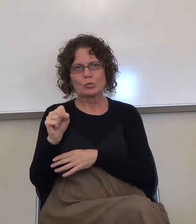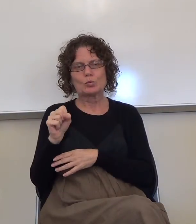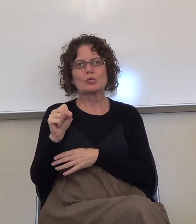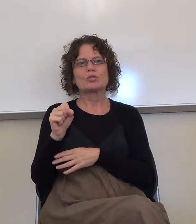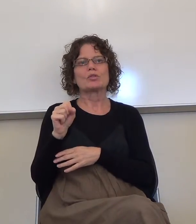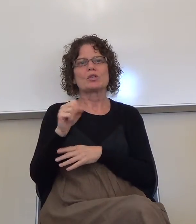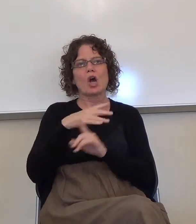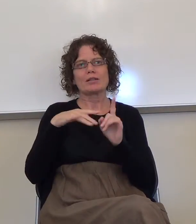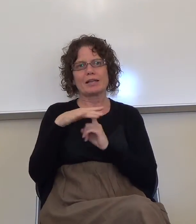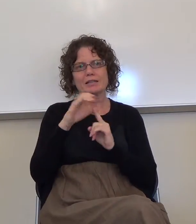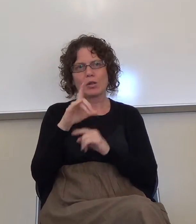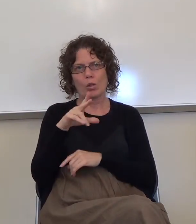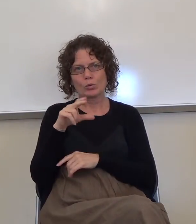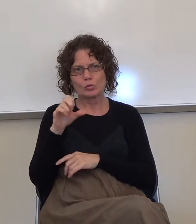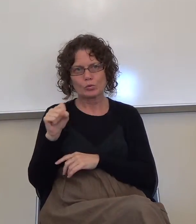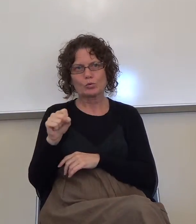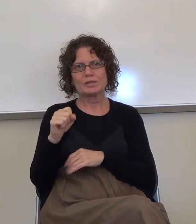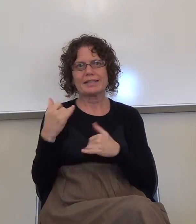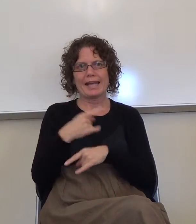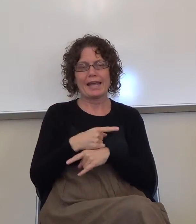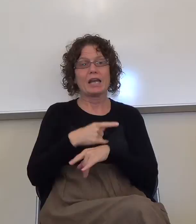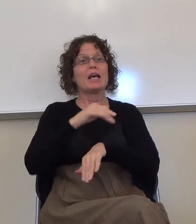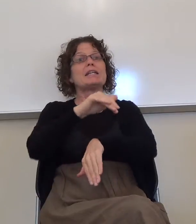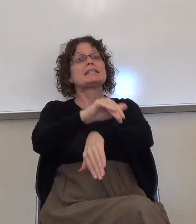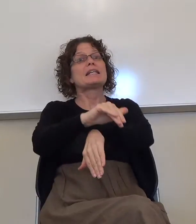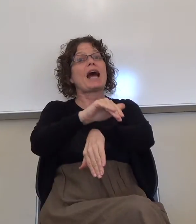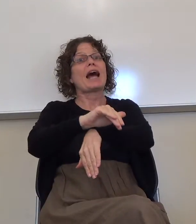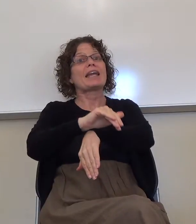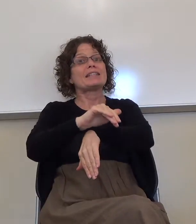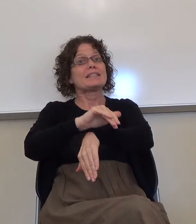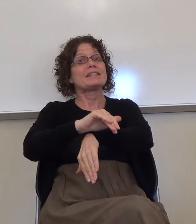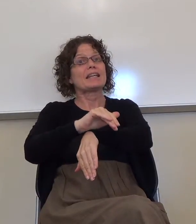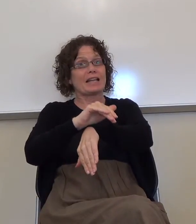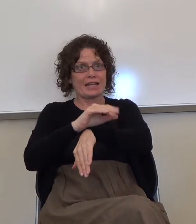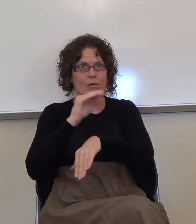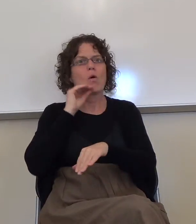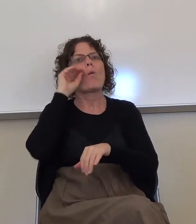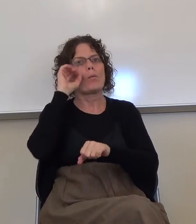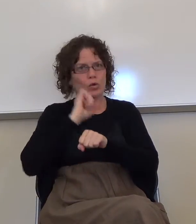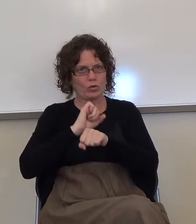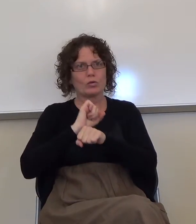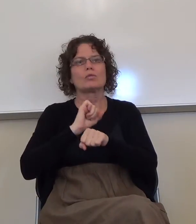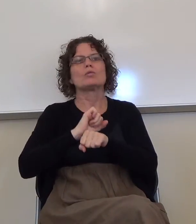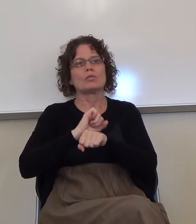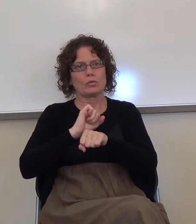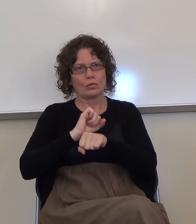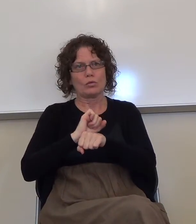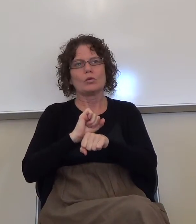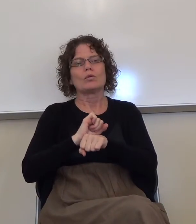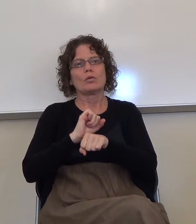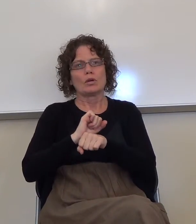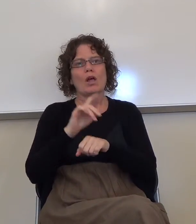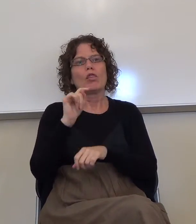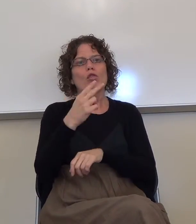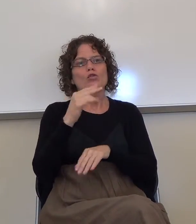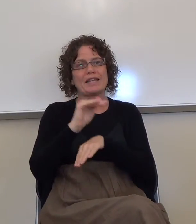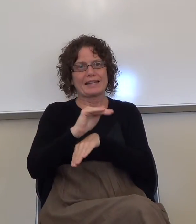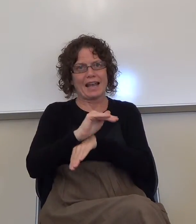Tonight, you have more homework. And then, Thursday night, you have more